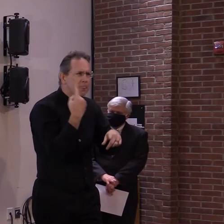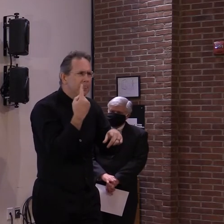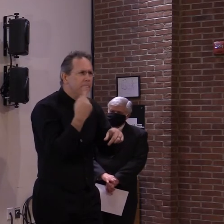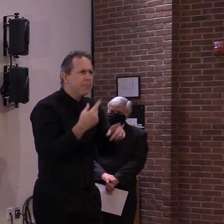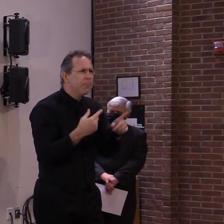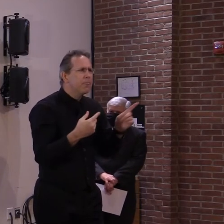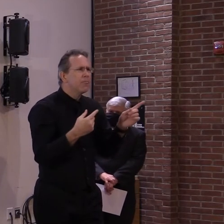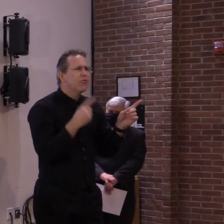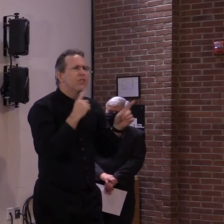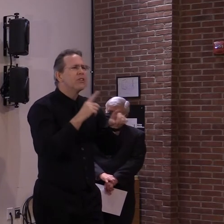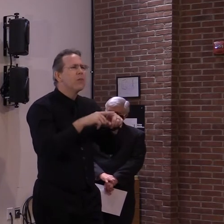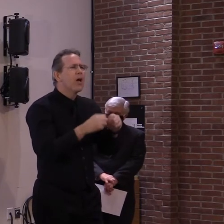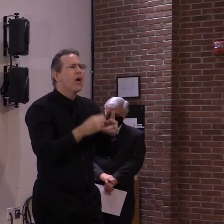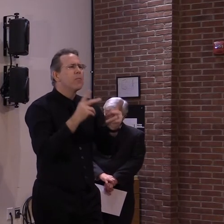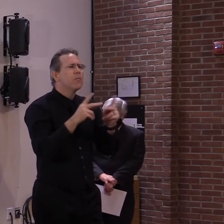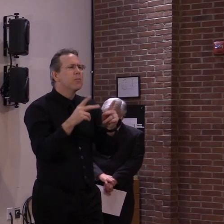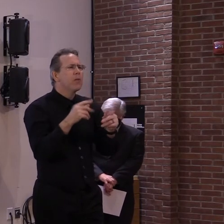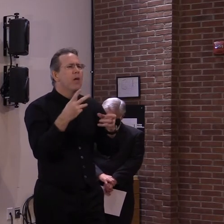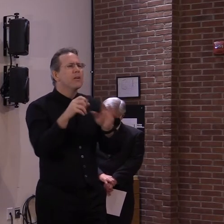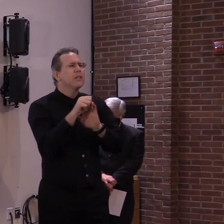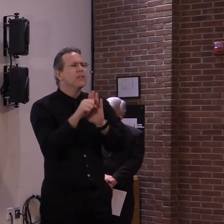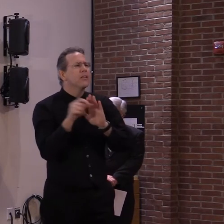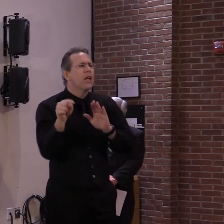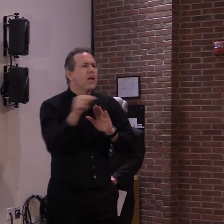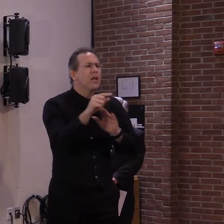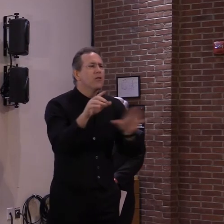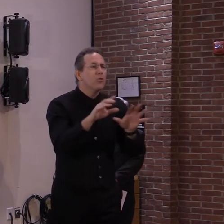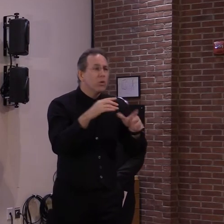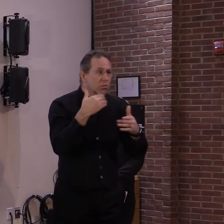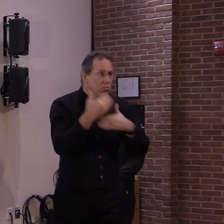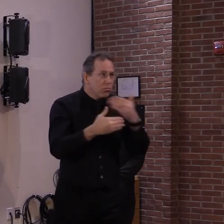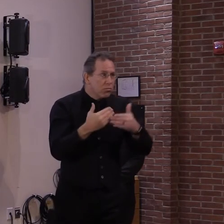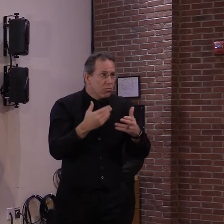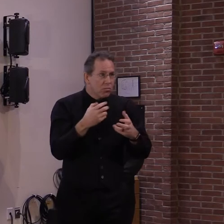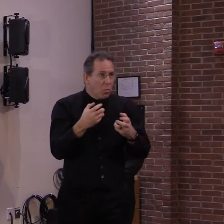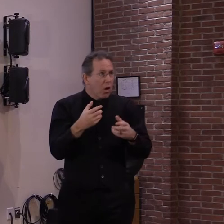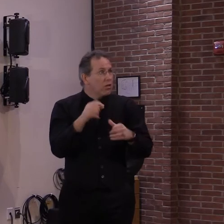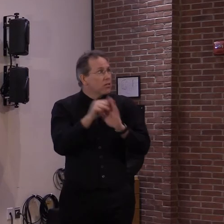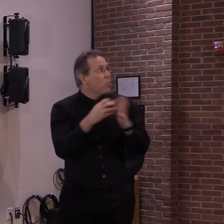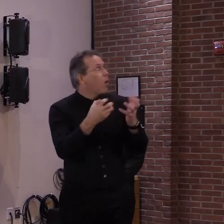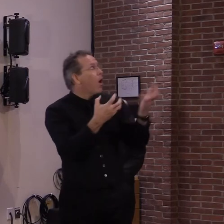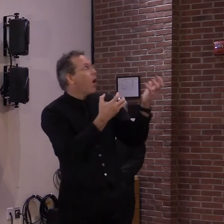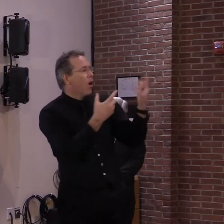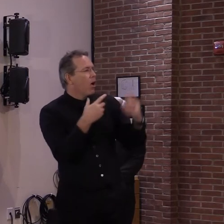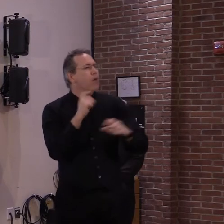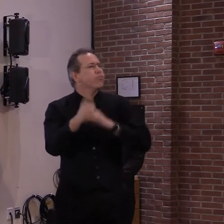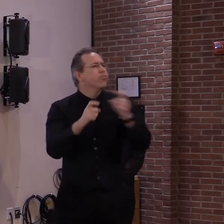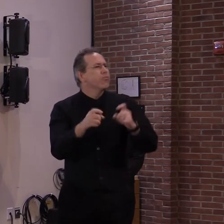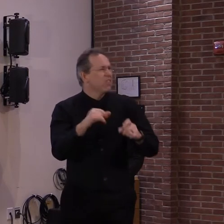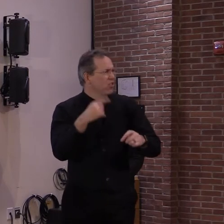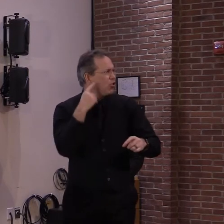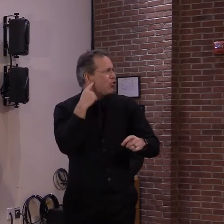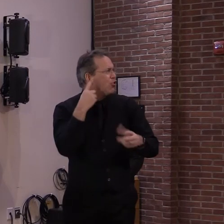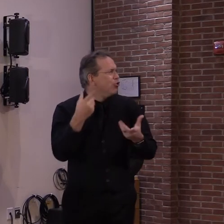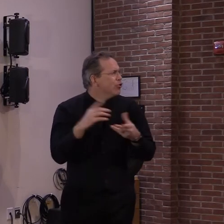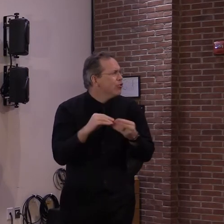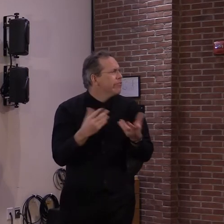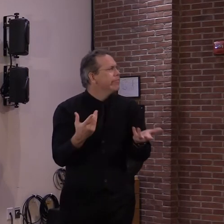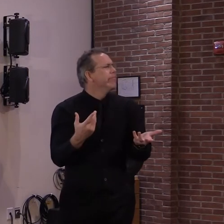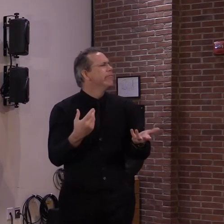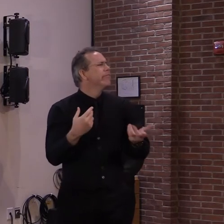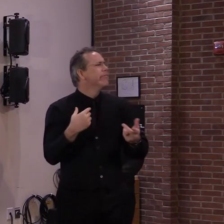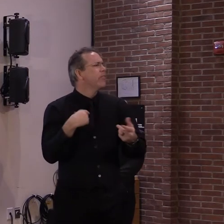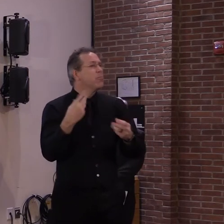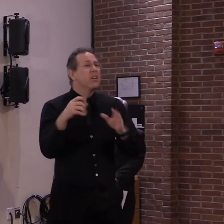number now is high as Mike Smith said at seven. Okay. But if, but if many states begin to,